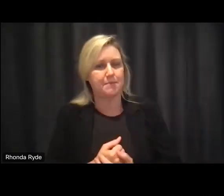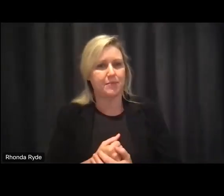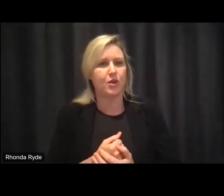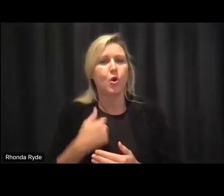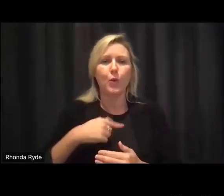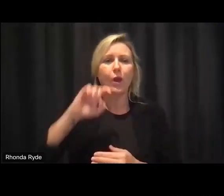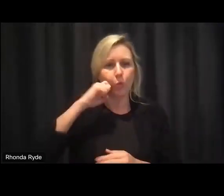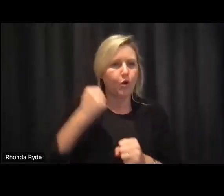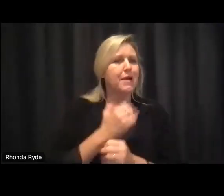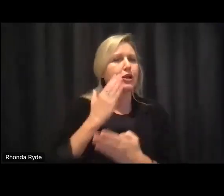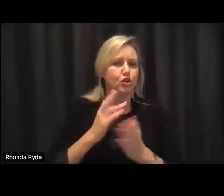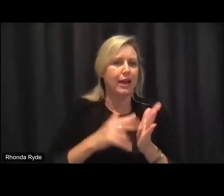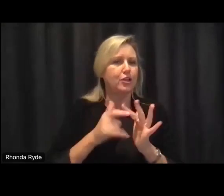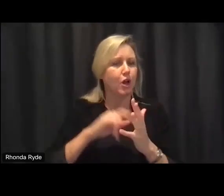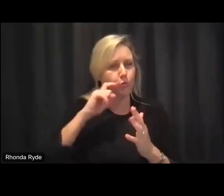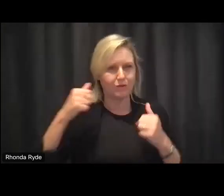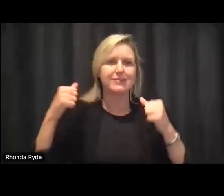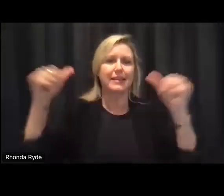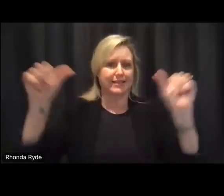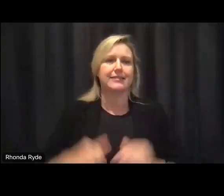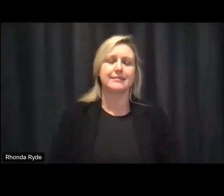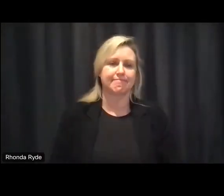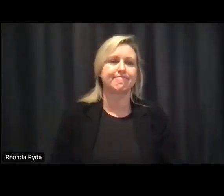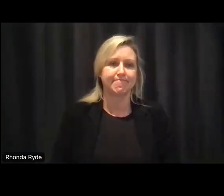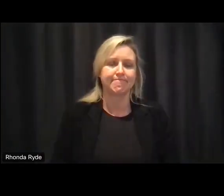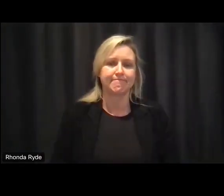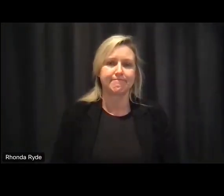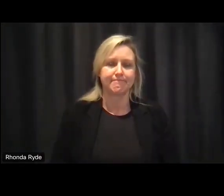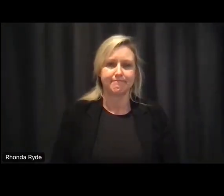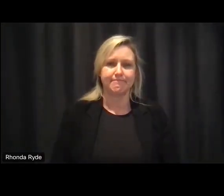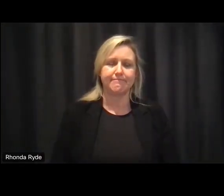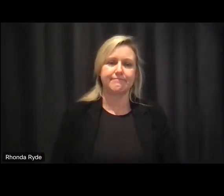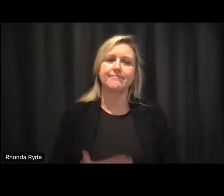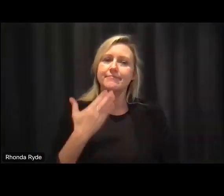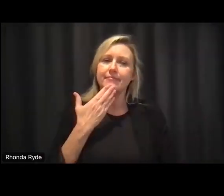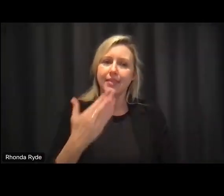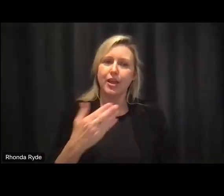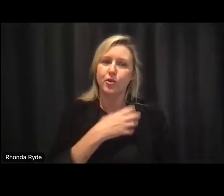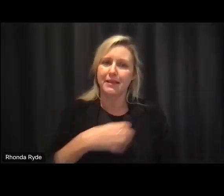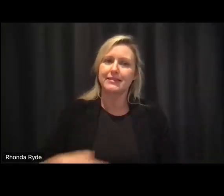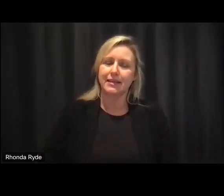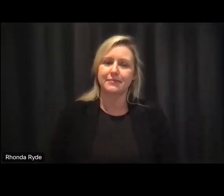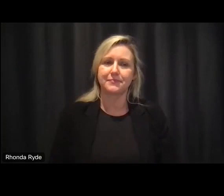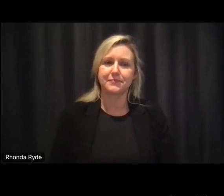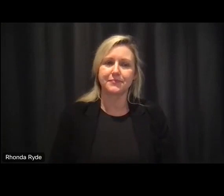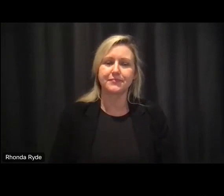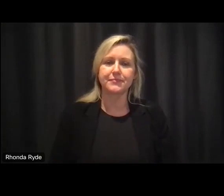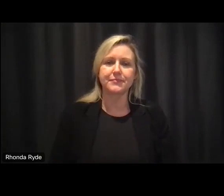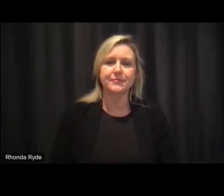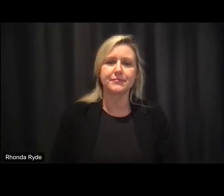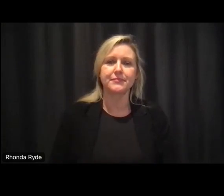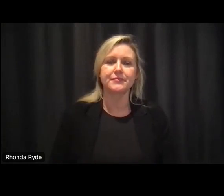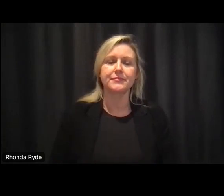and we'll just get on with it thanks minister um and uh speaking of um